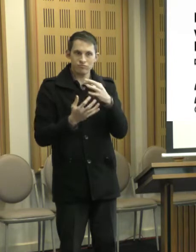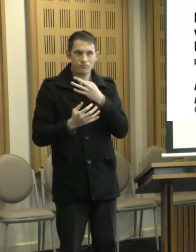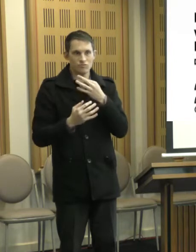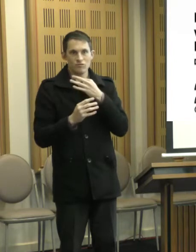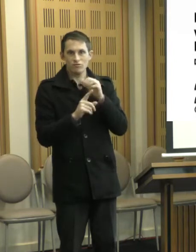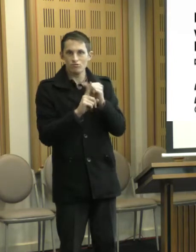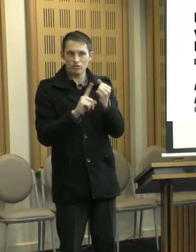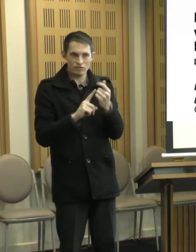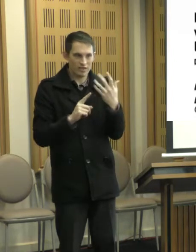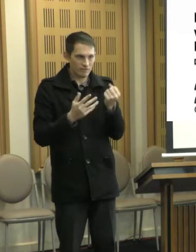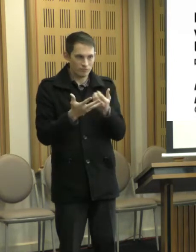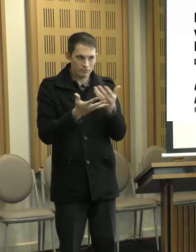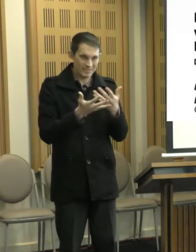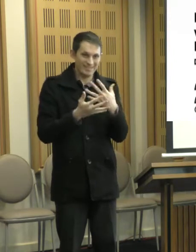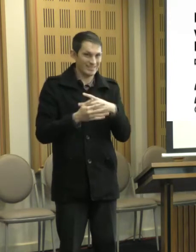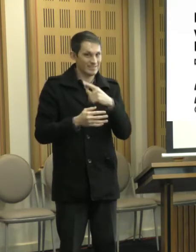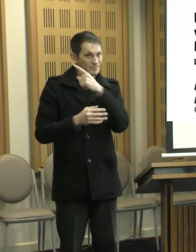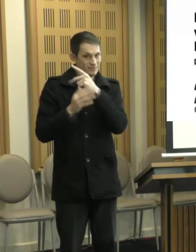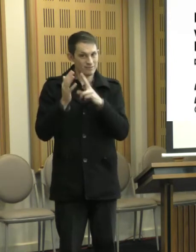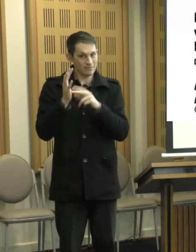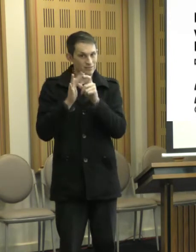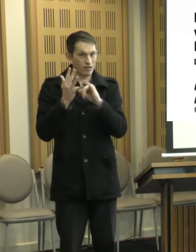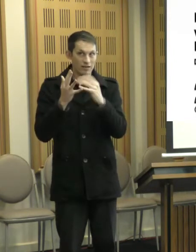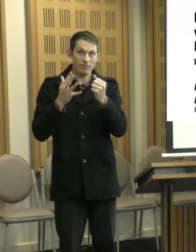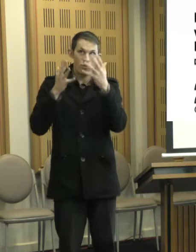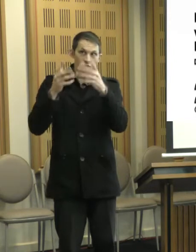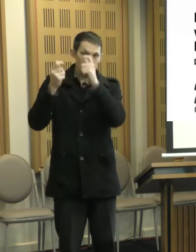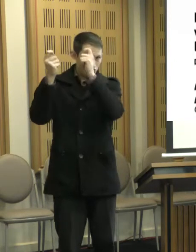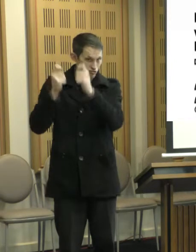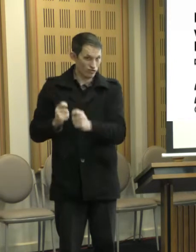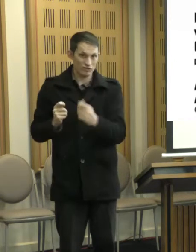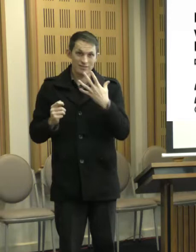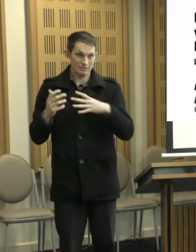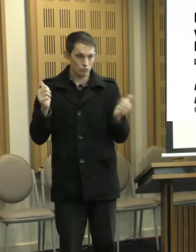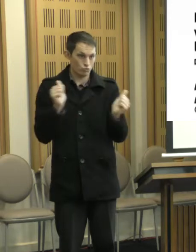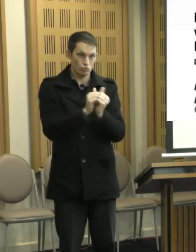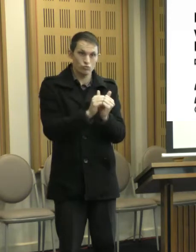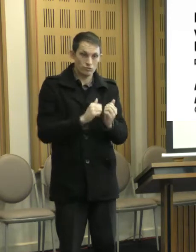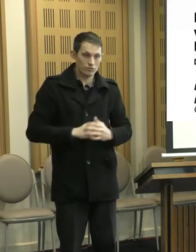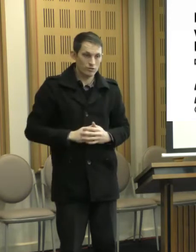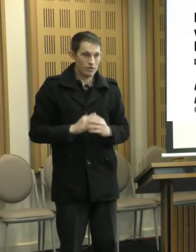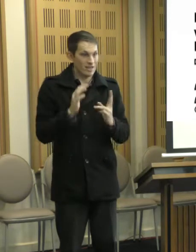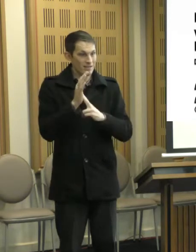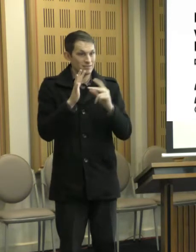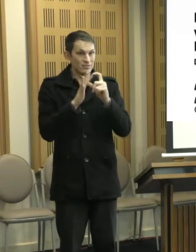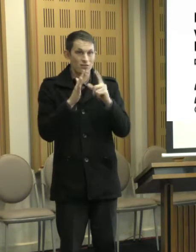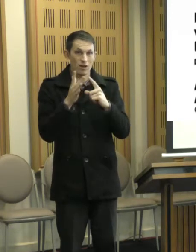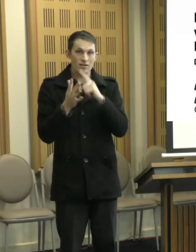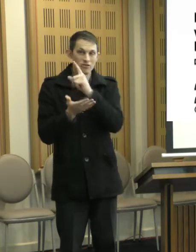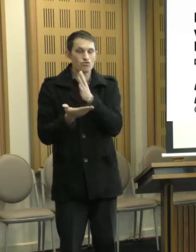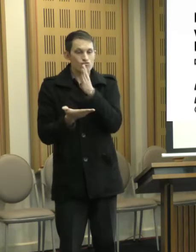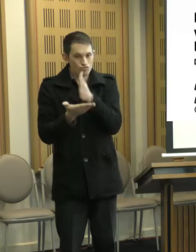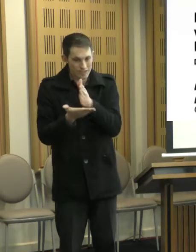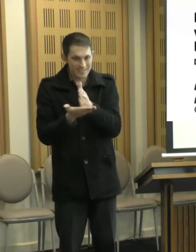a massive scale from the whole sector. And a real, as, as Deb said, the, the NDIA need to really be thinking about